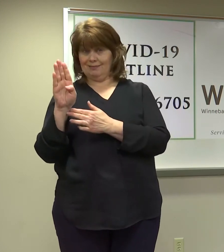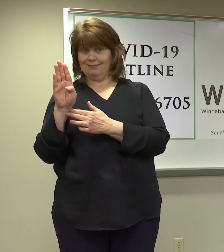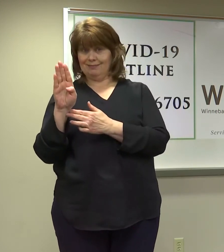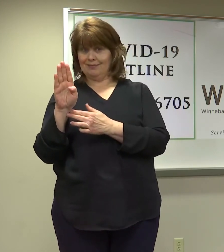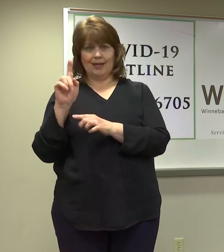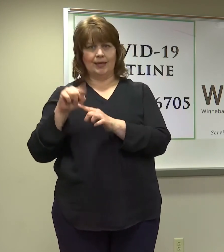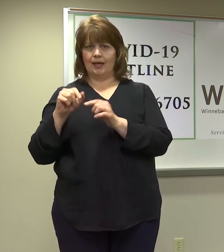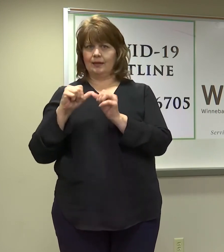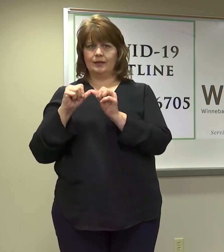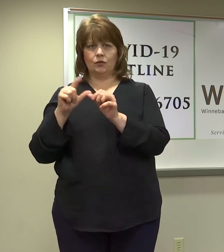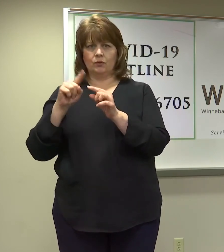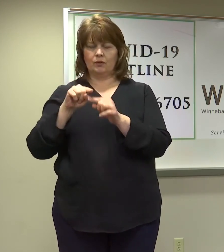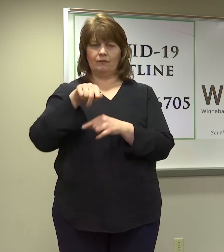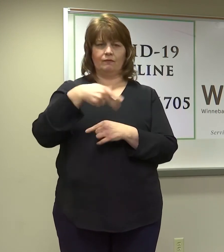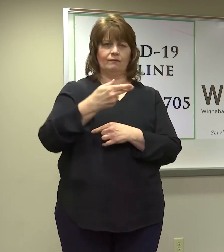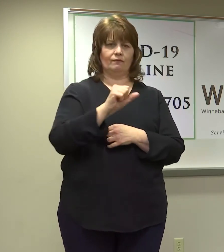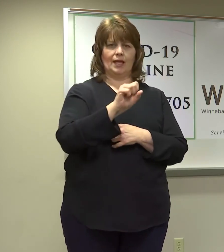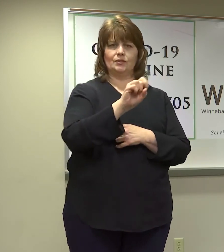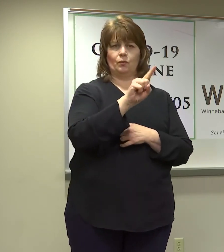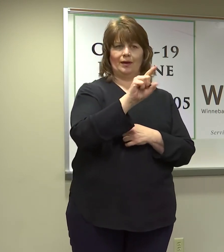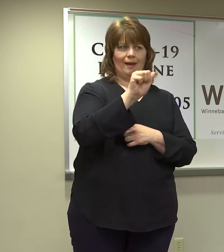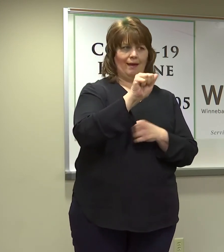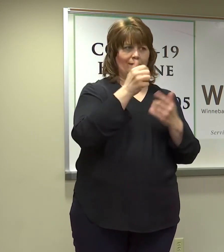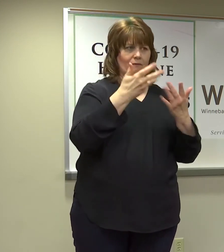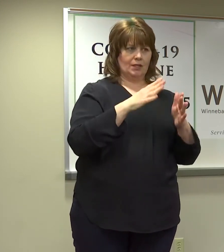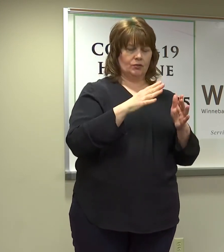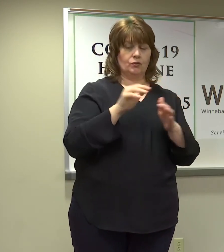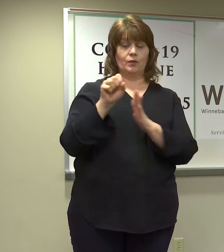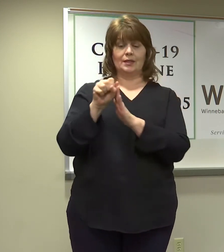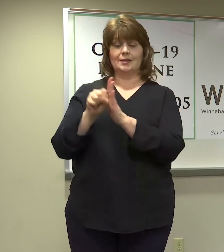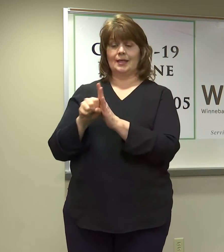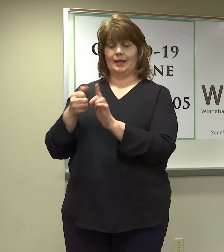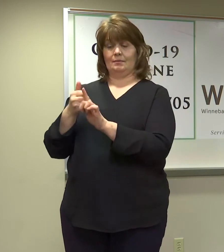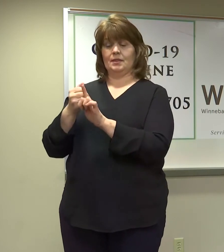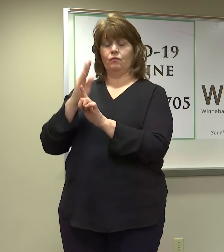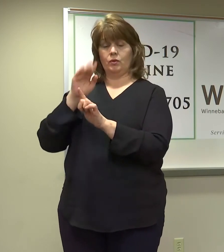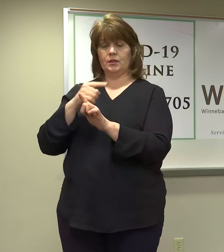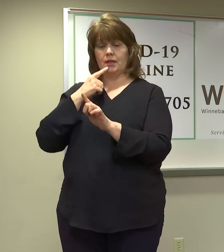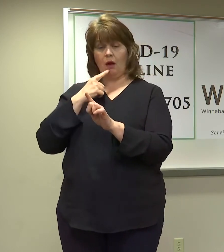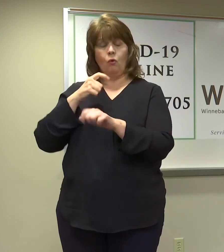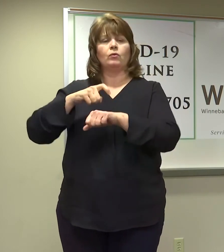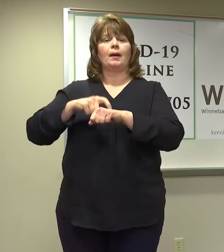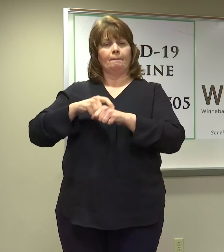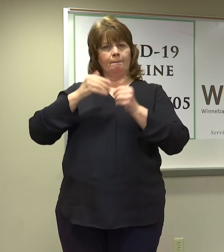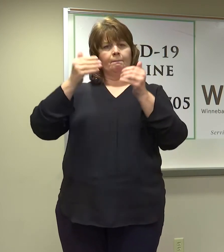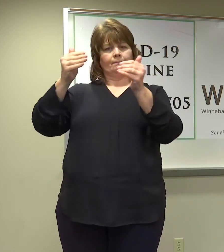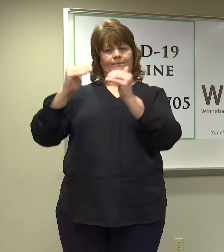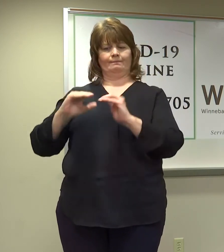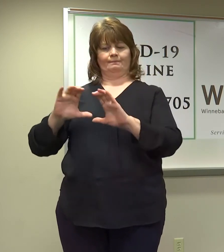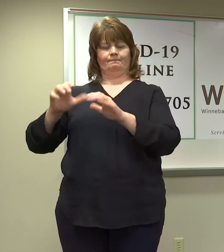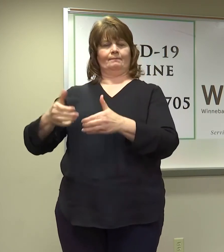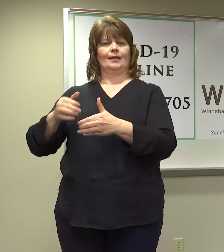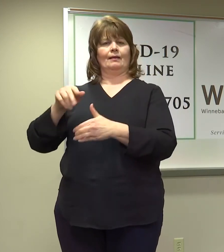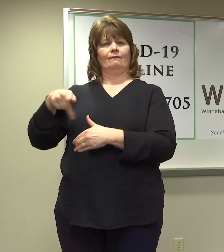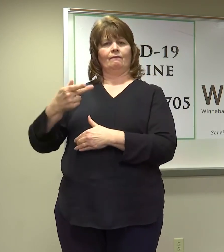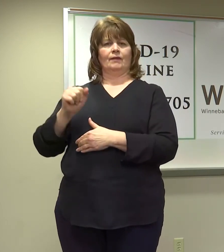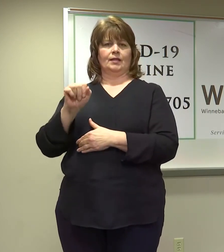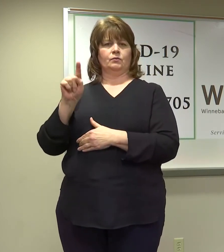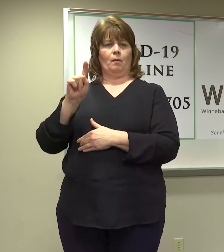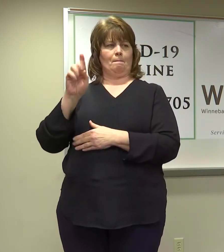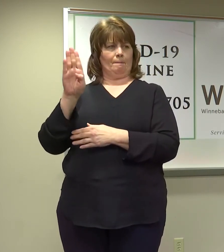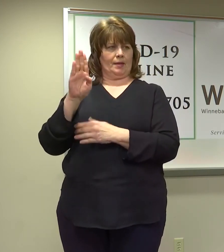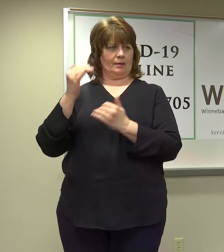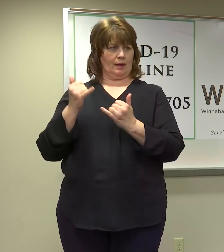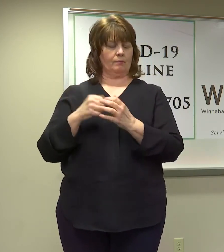And so, the state will be the one that gives us the go-ahead to move into Phase 1B. I just have one follow-up there.